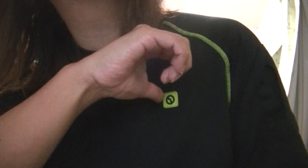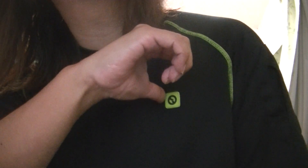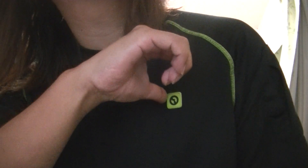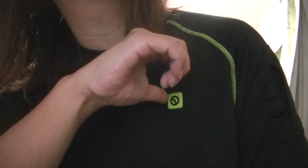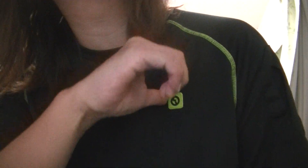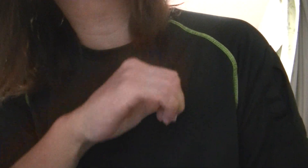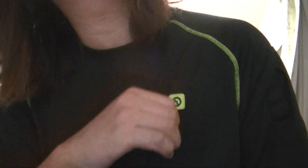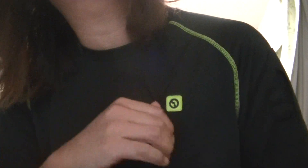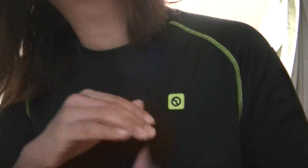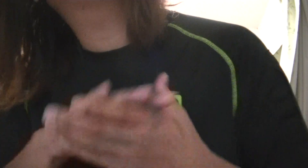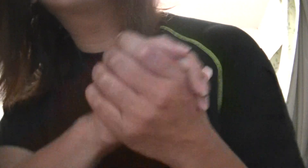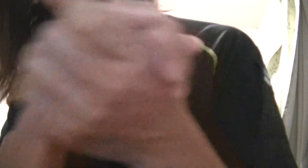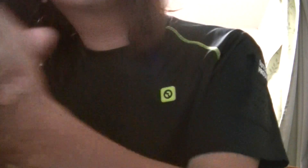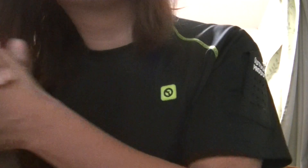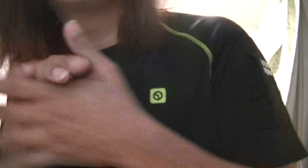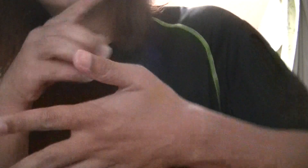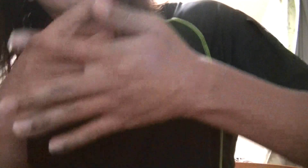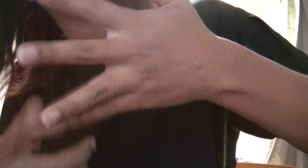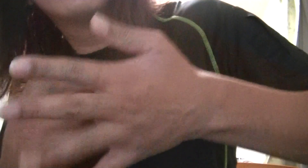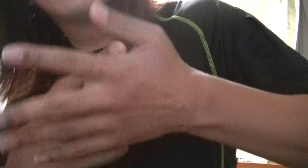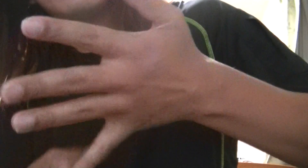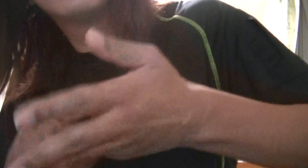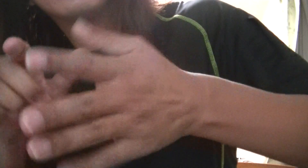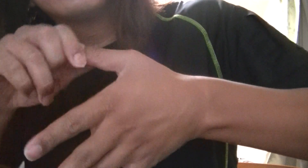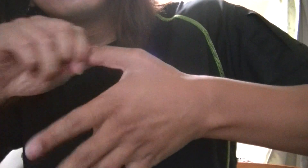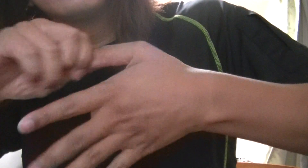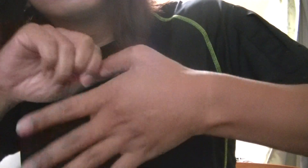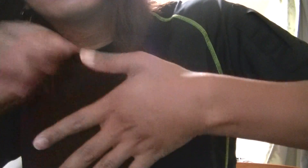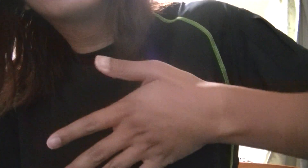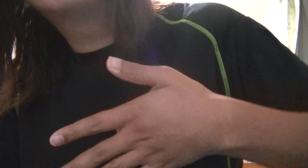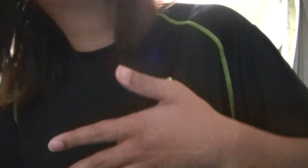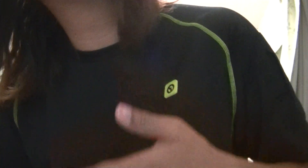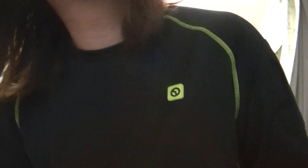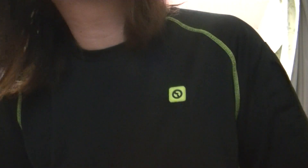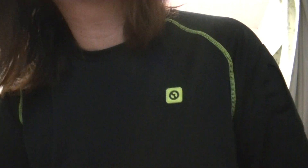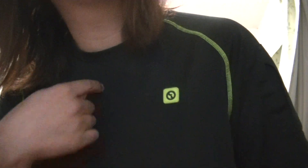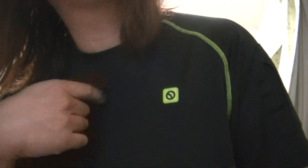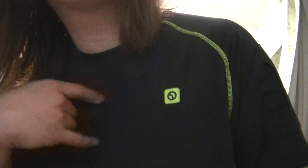There's a chance we're taking We are We